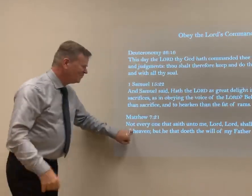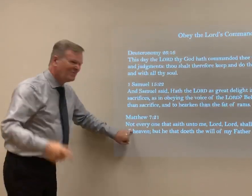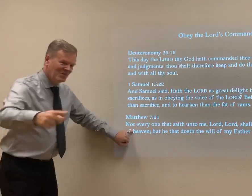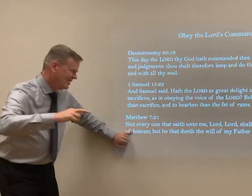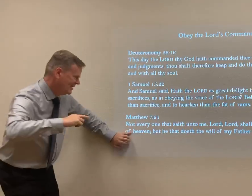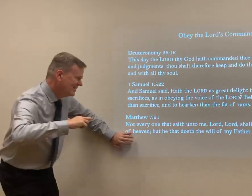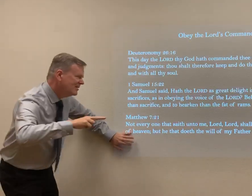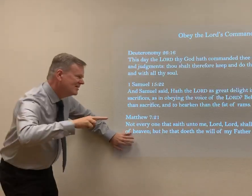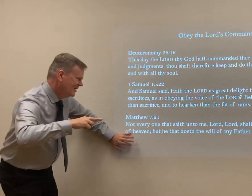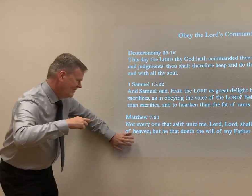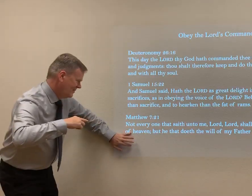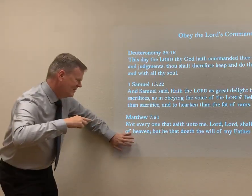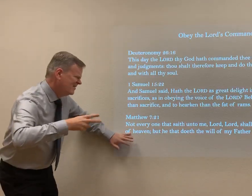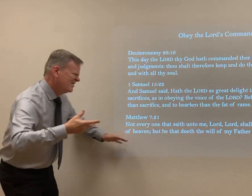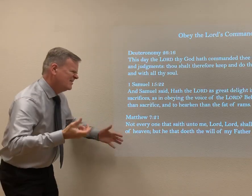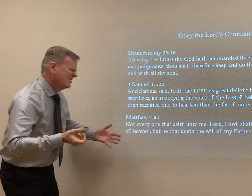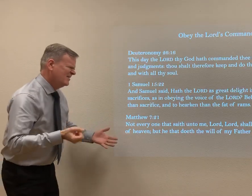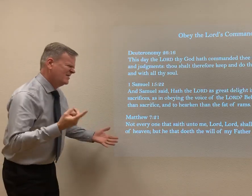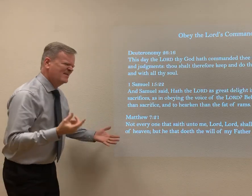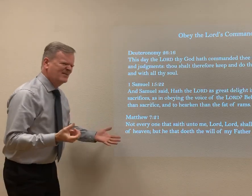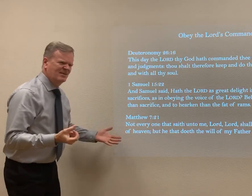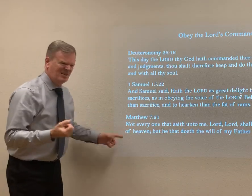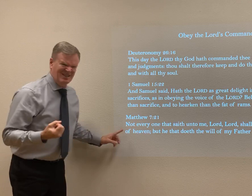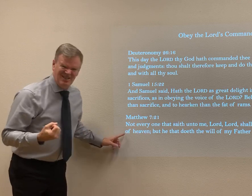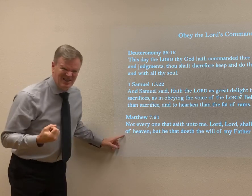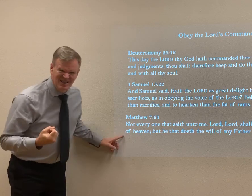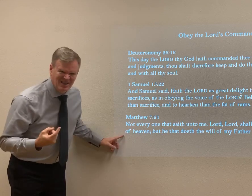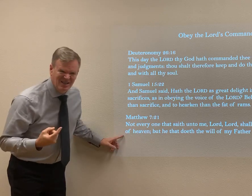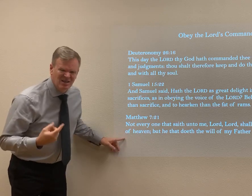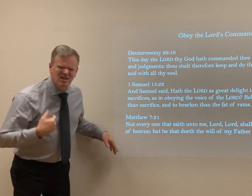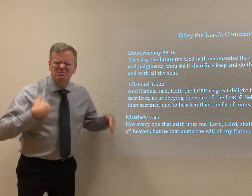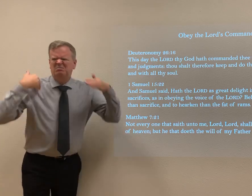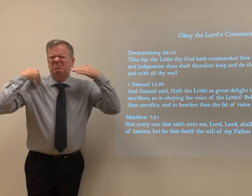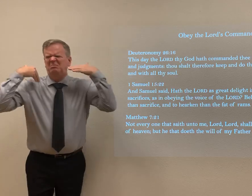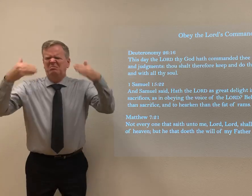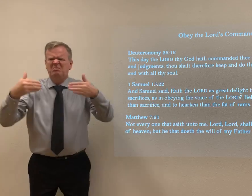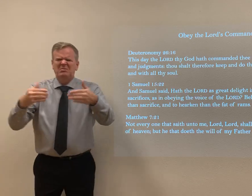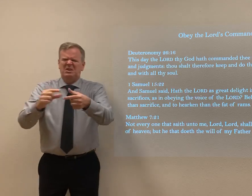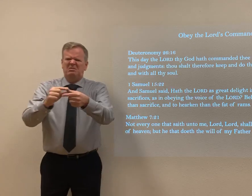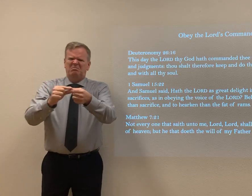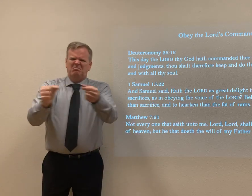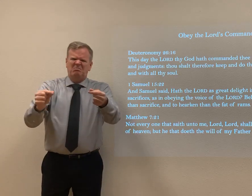Now, we understand when we look at this, we think, well, I'm not really getting what's this to Let me go ahead and explain it.